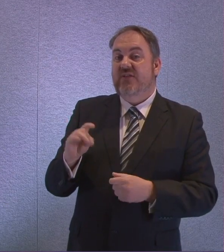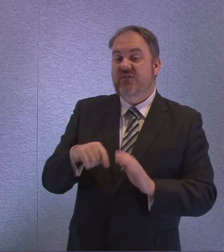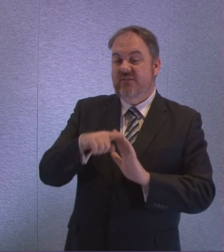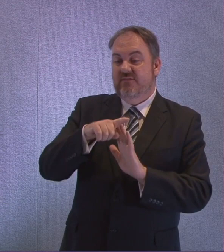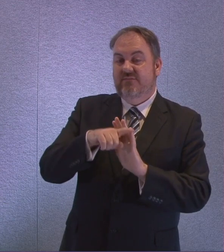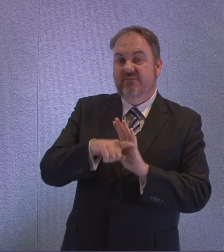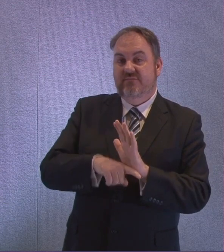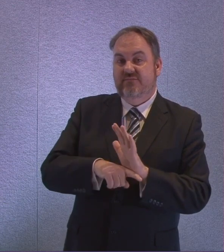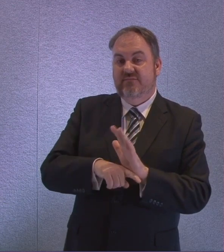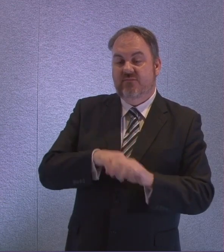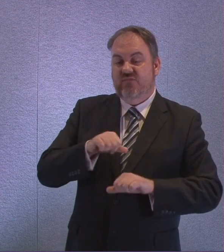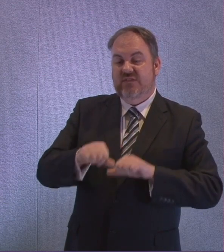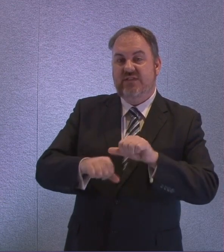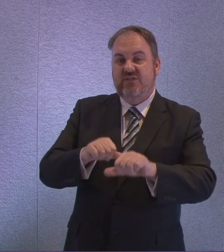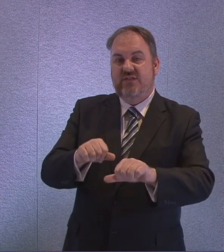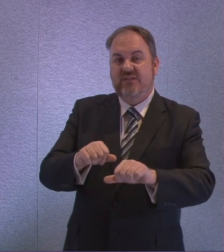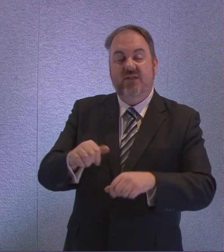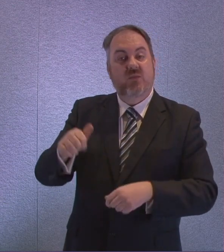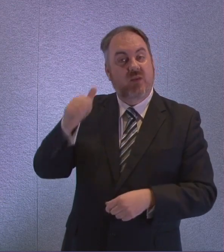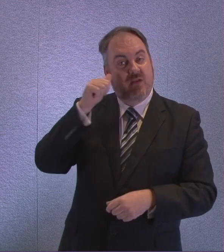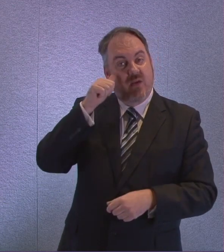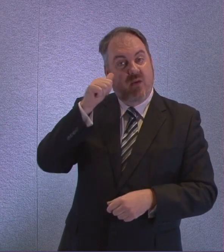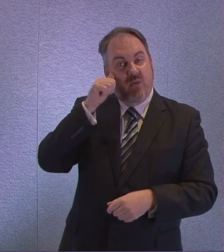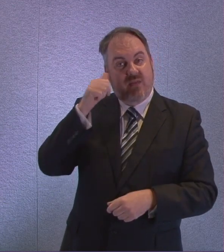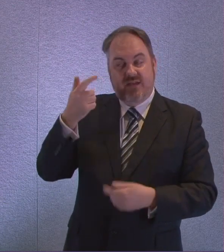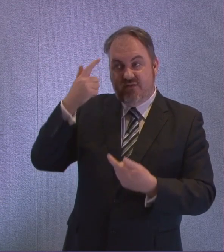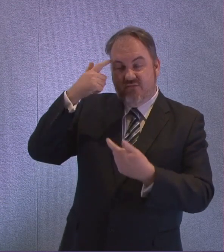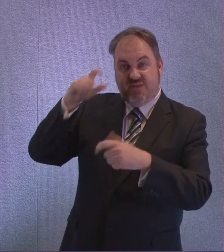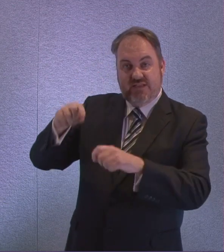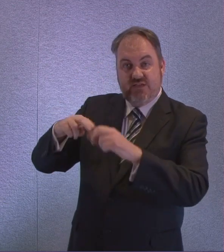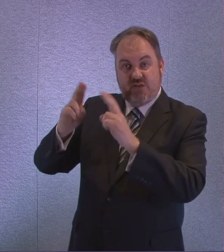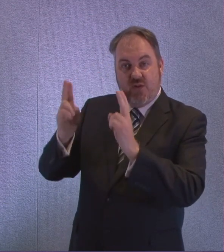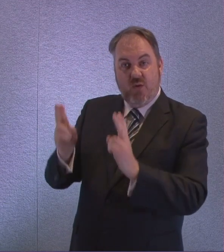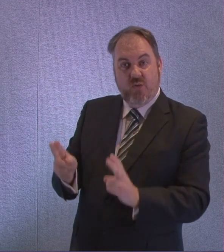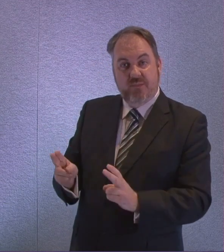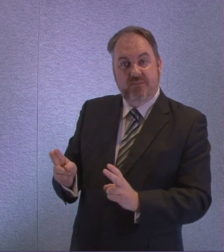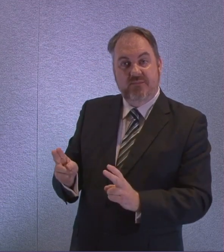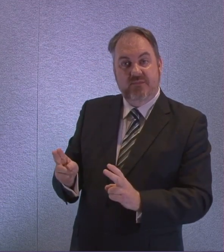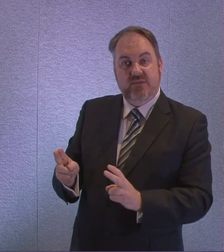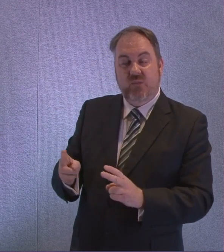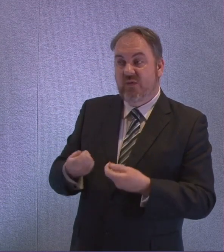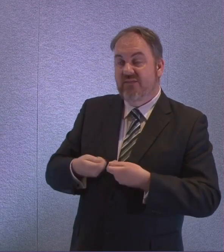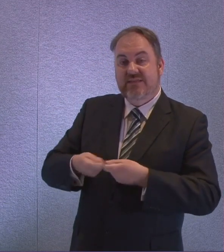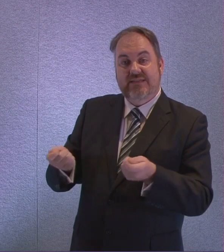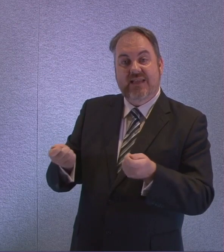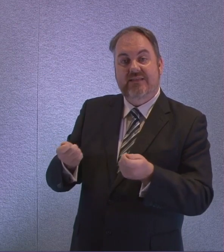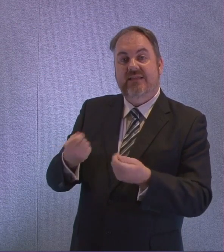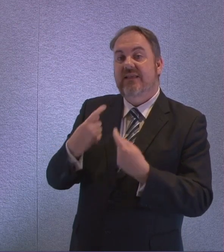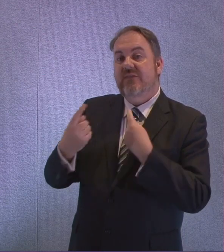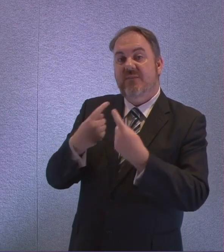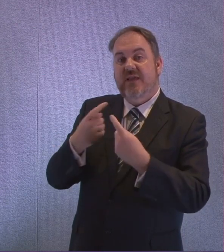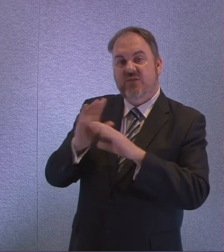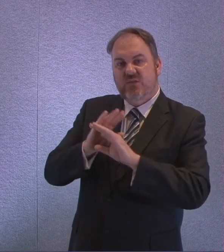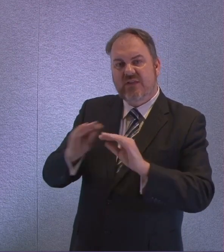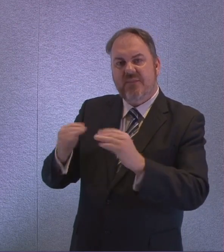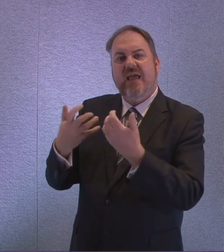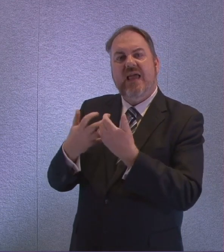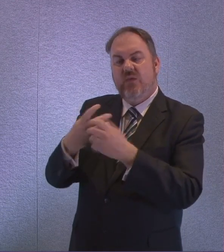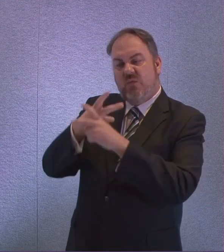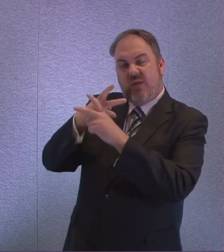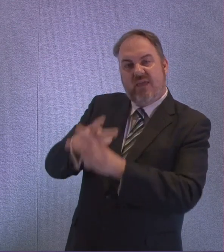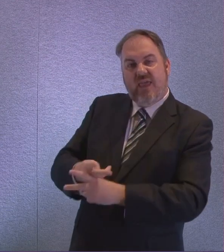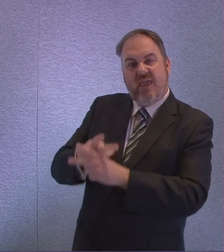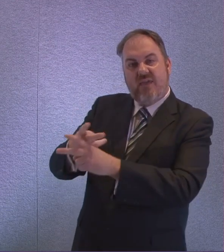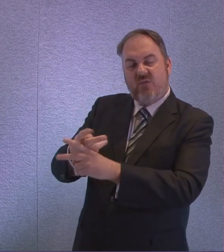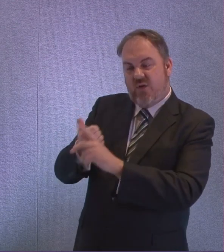in care homes at a very early stage of the epidemic guidance was sent to care homes about how they should be caring for